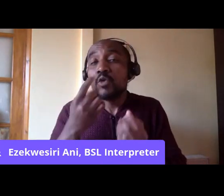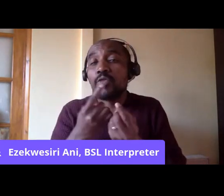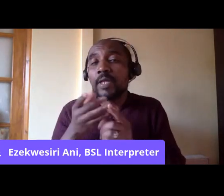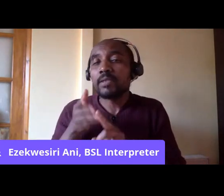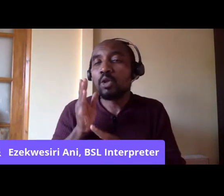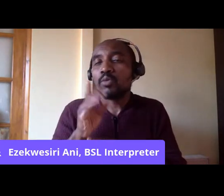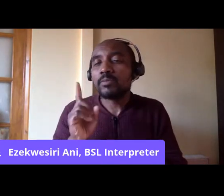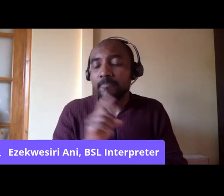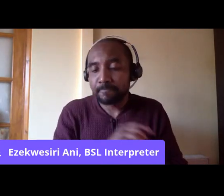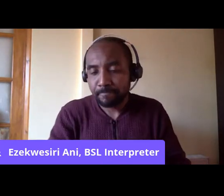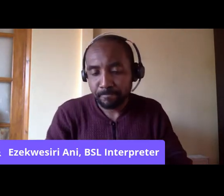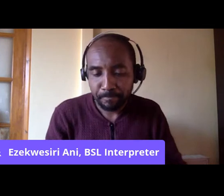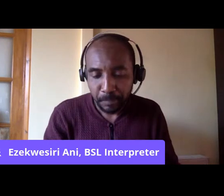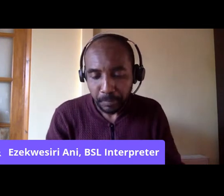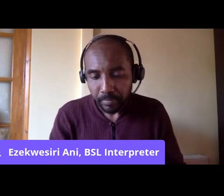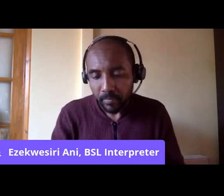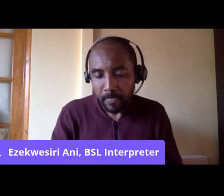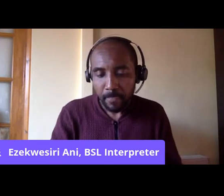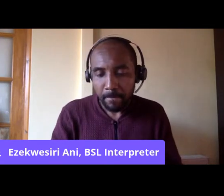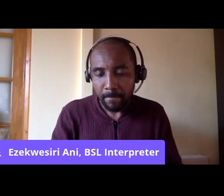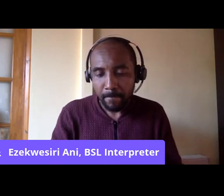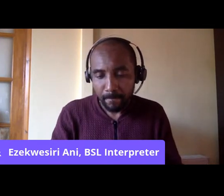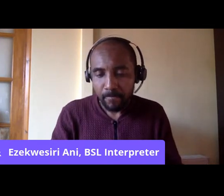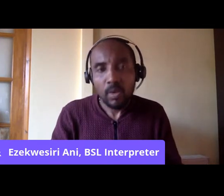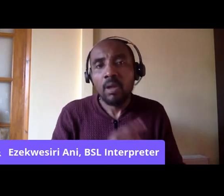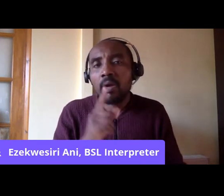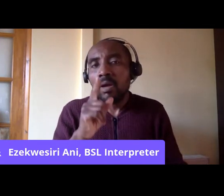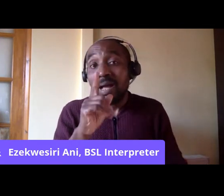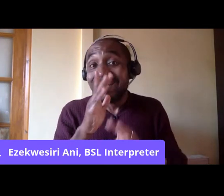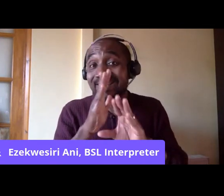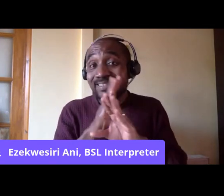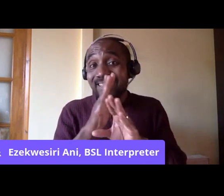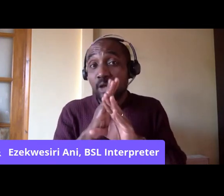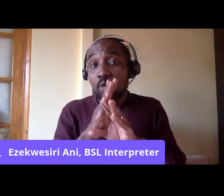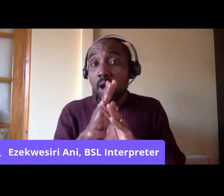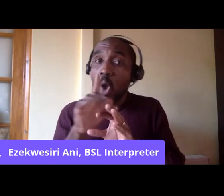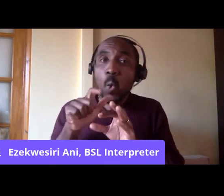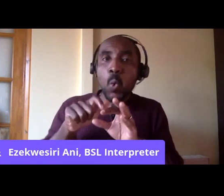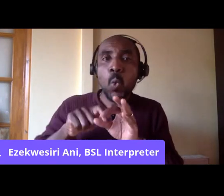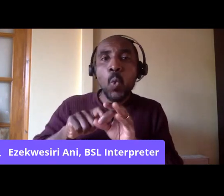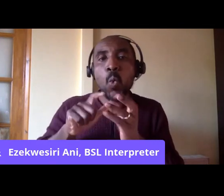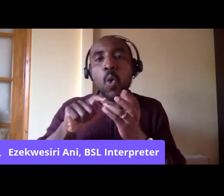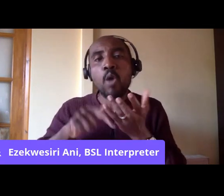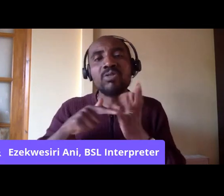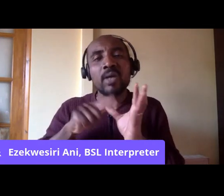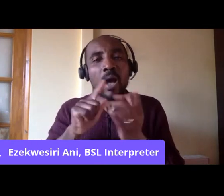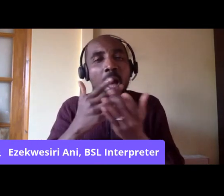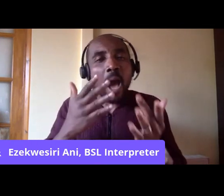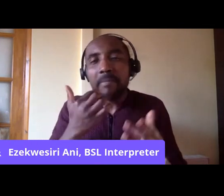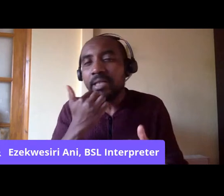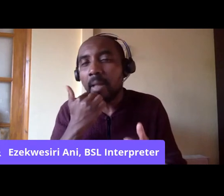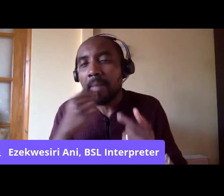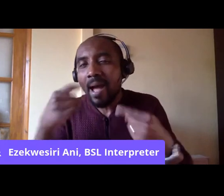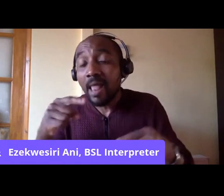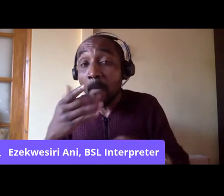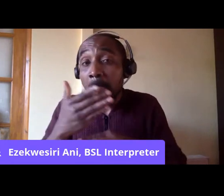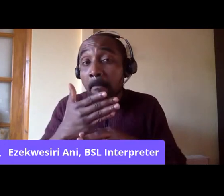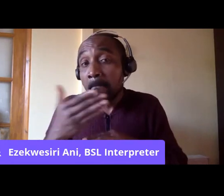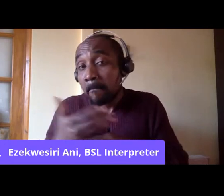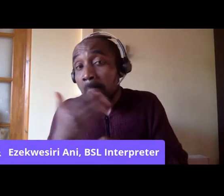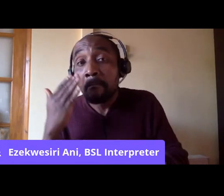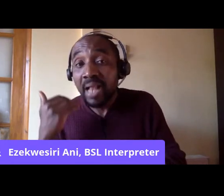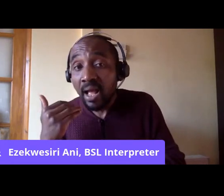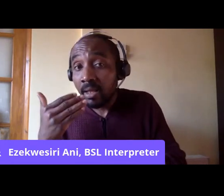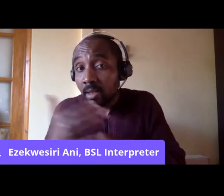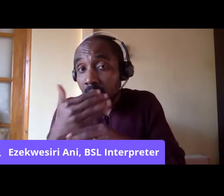was that there may have been that secret quota system instituted so that a small number of black people were allowed